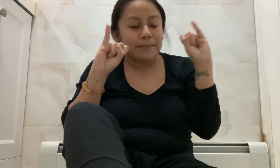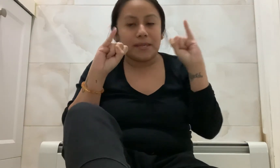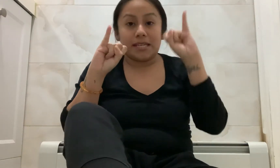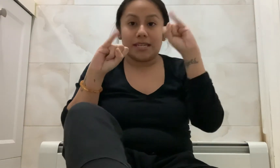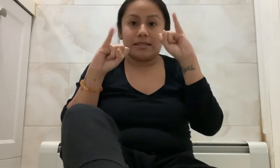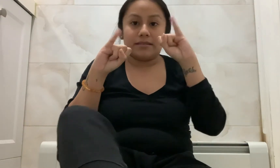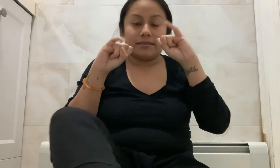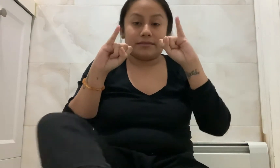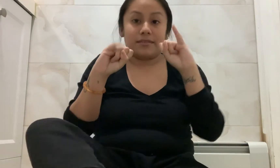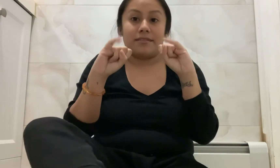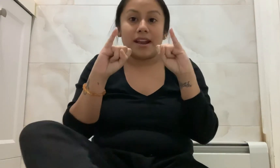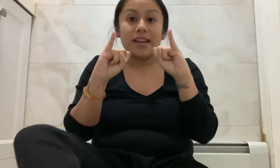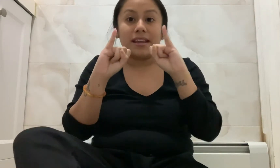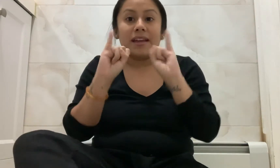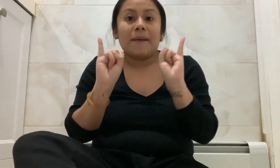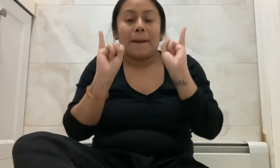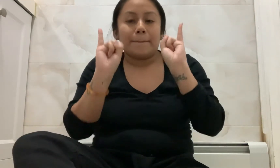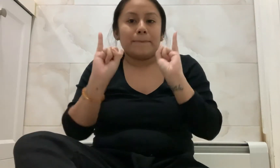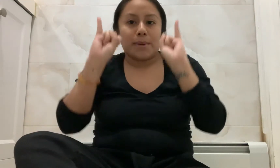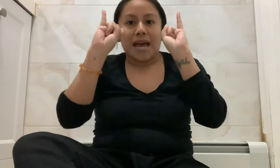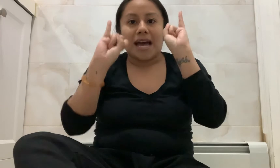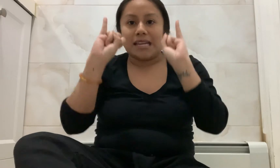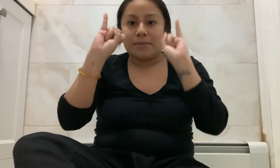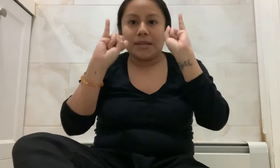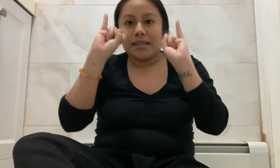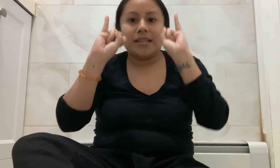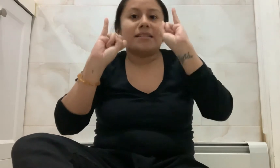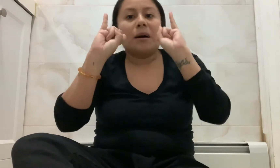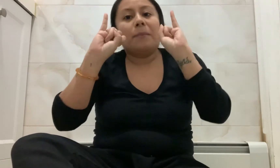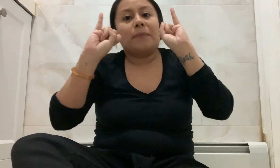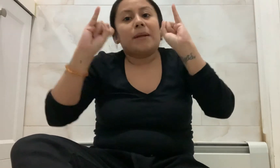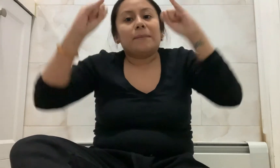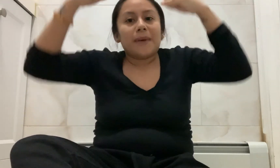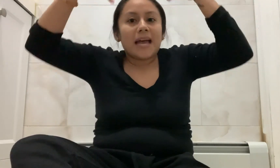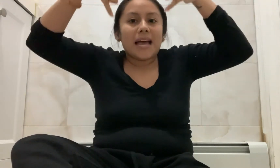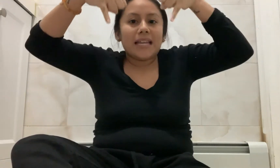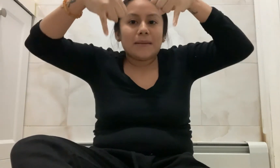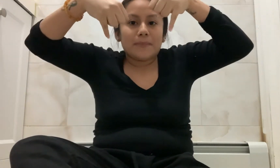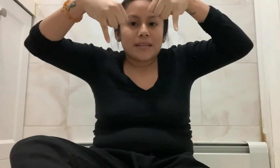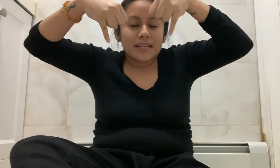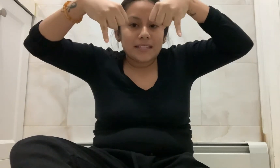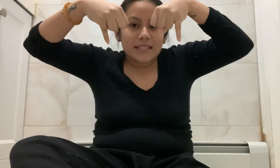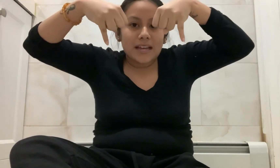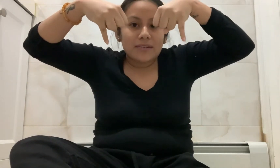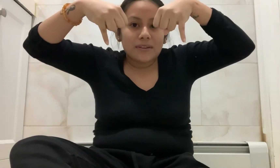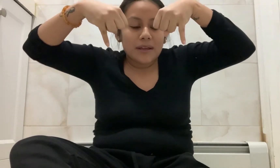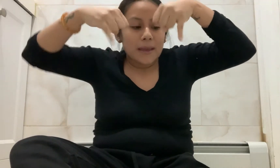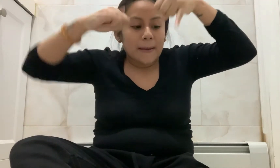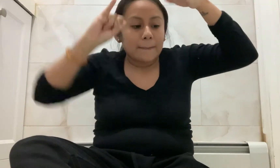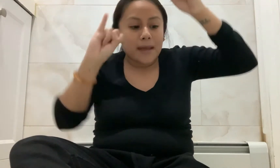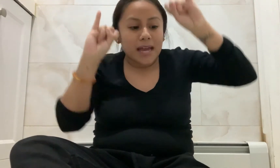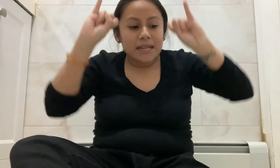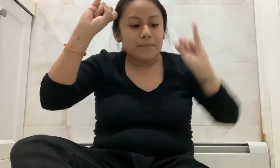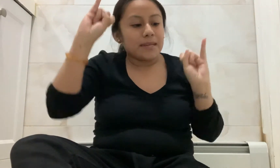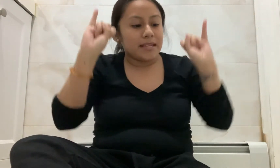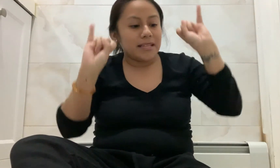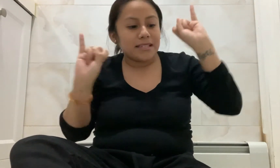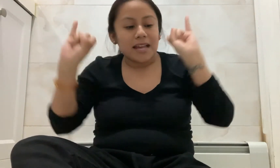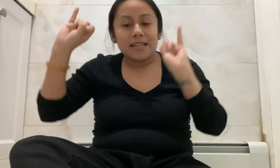pinkies. Right? Patty pinkies up and patty pinkies down. Patty pinkies dancing